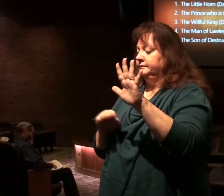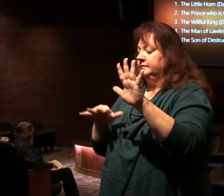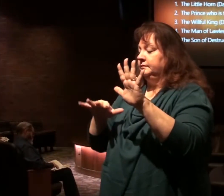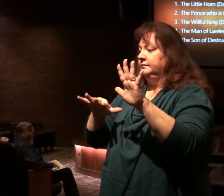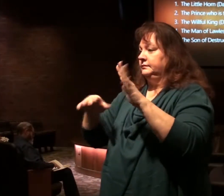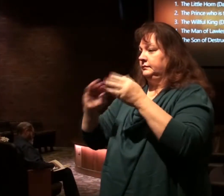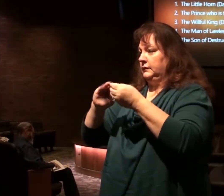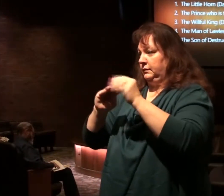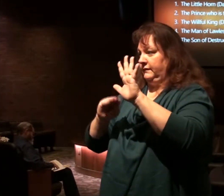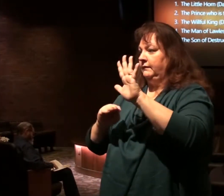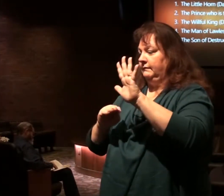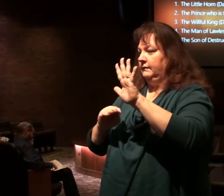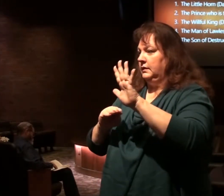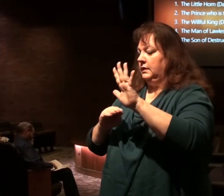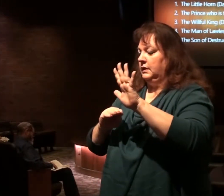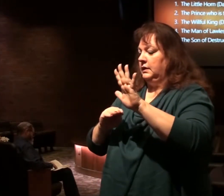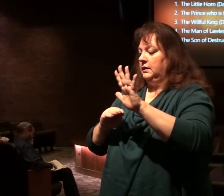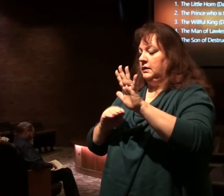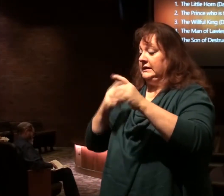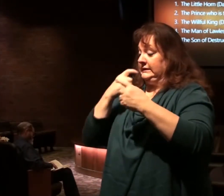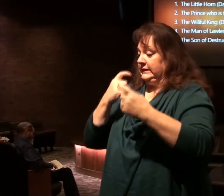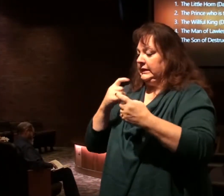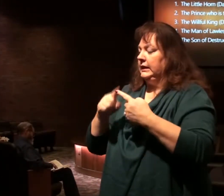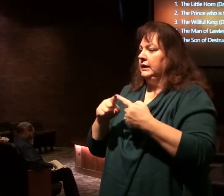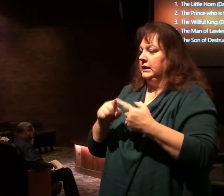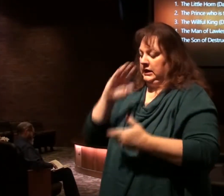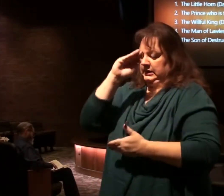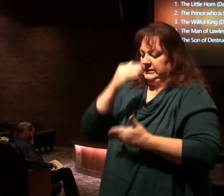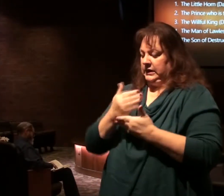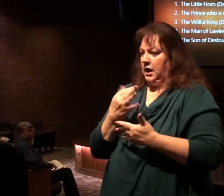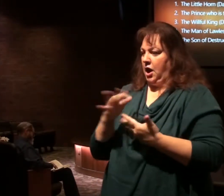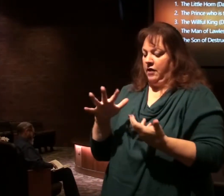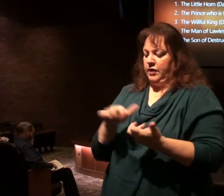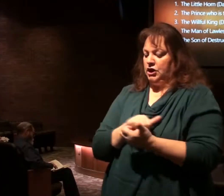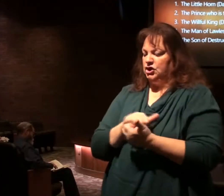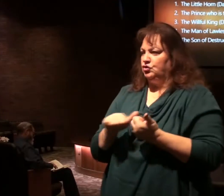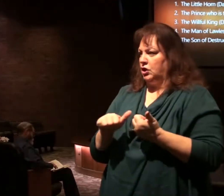fifth name after the man of lawlessness. He's the son of destruction.